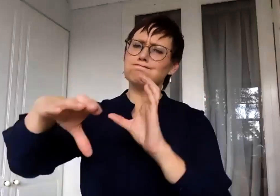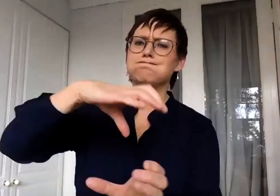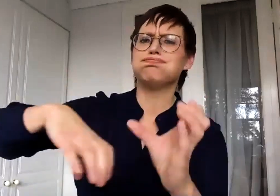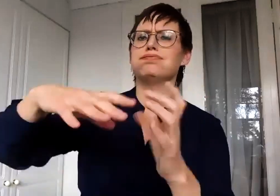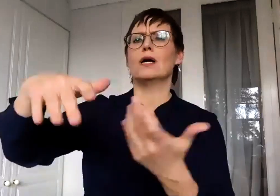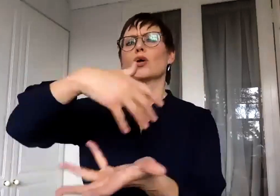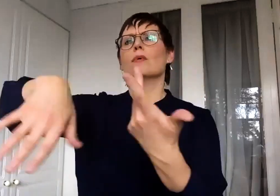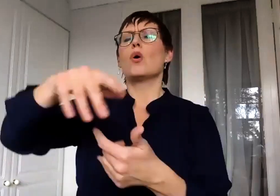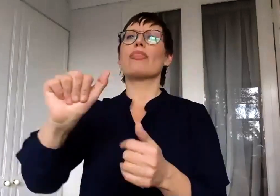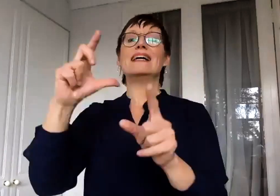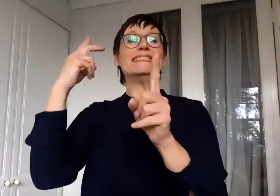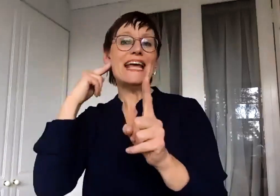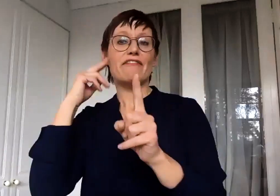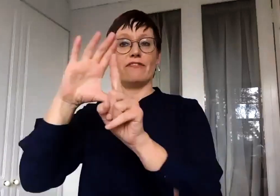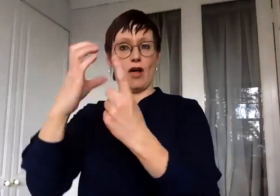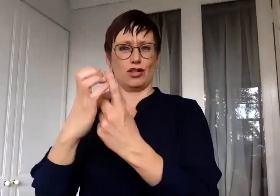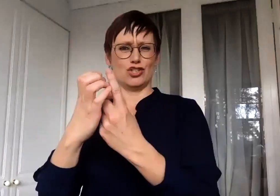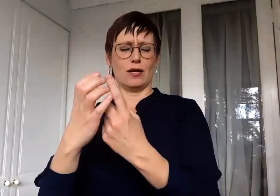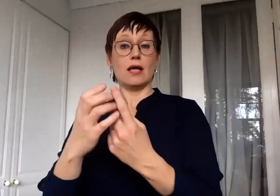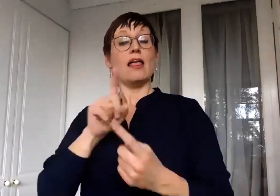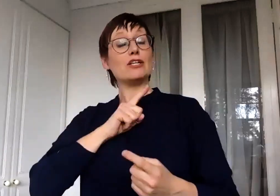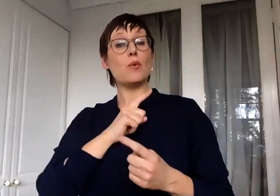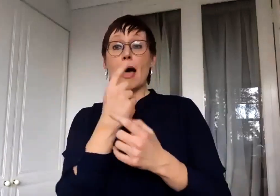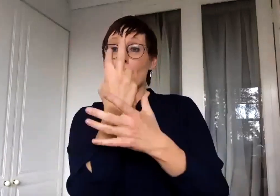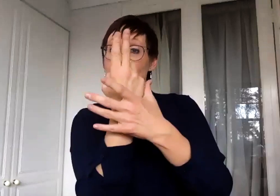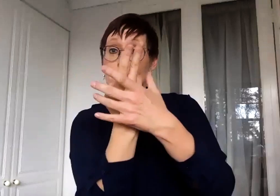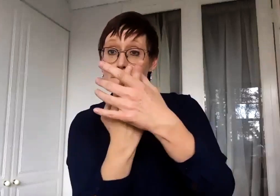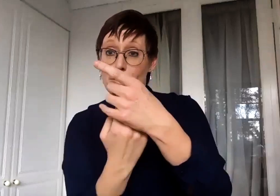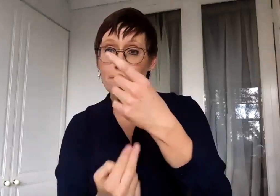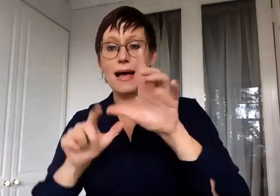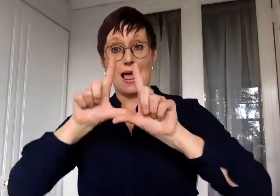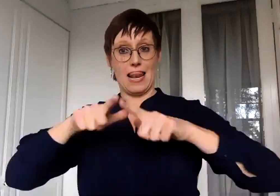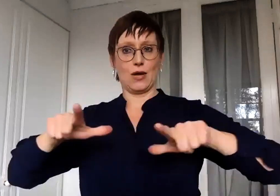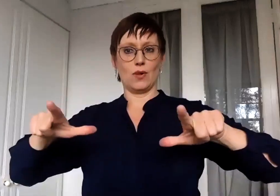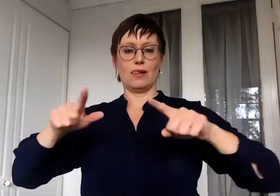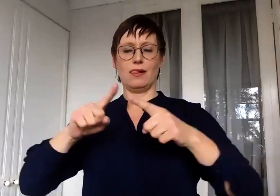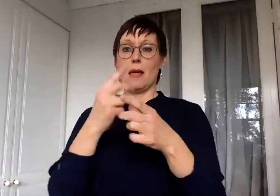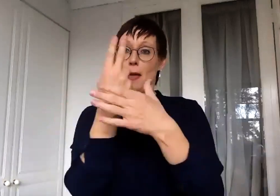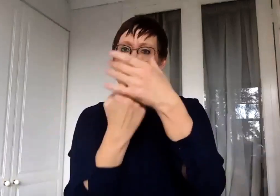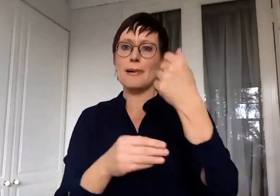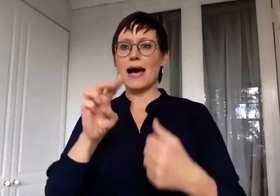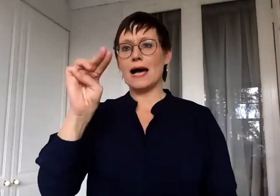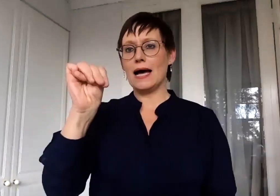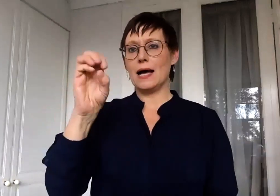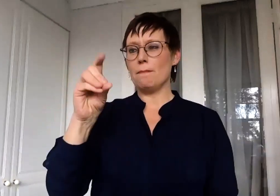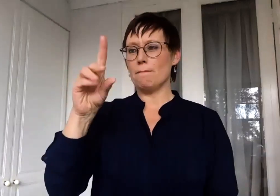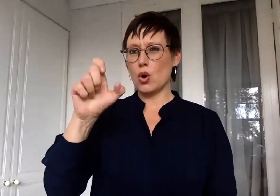why we're thinking, you know, bilingual, bimodal, bicultural and multicultural are ways that we need to start thinking out of the box.